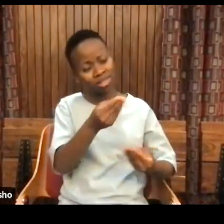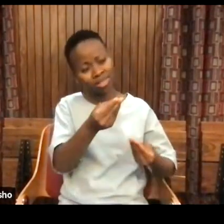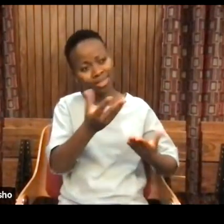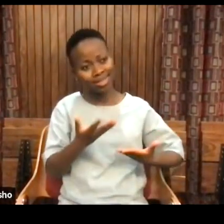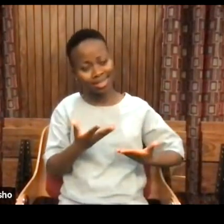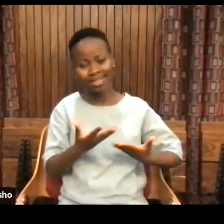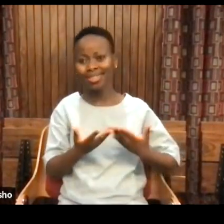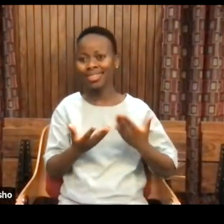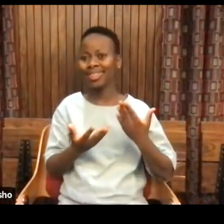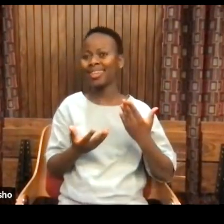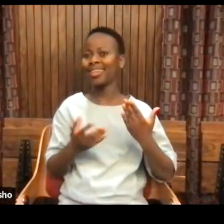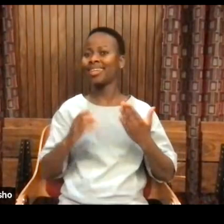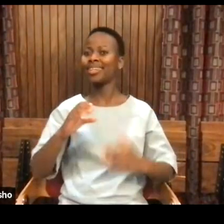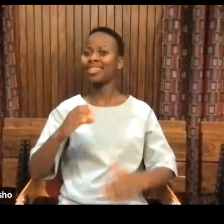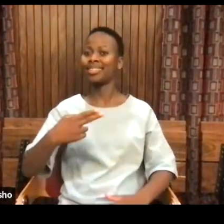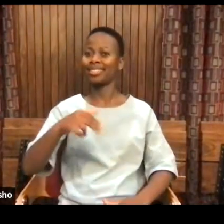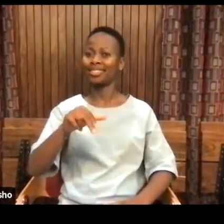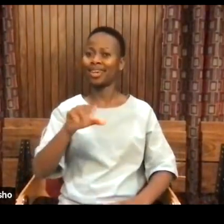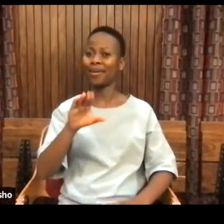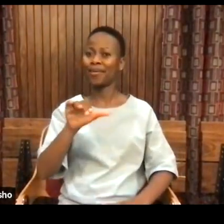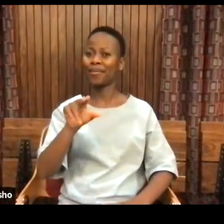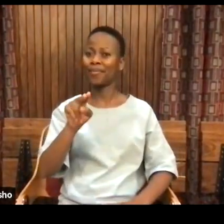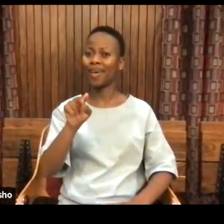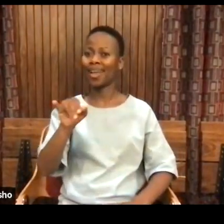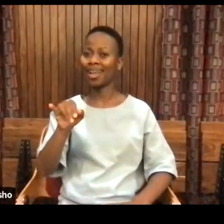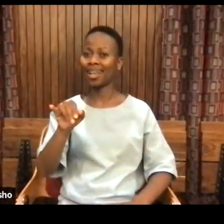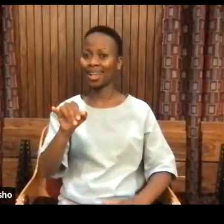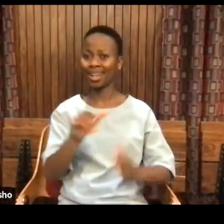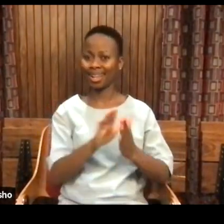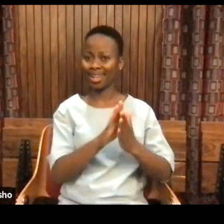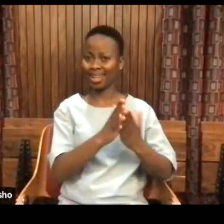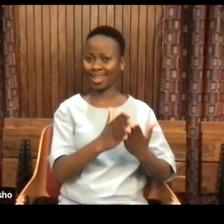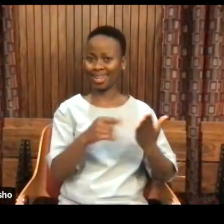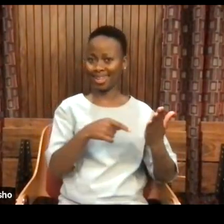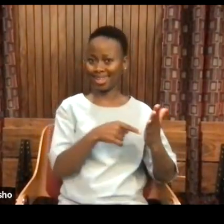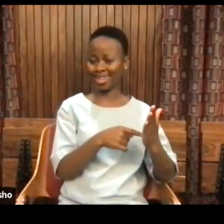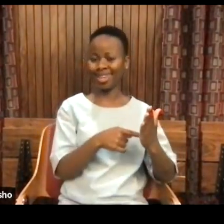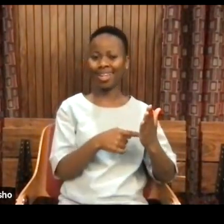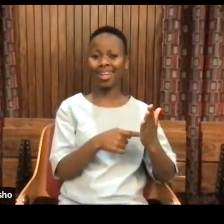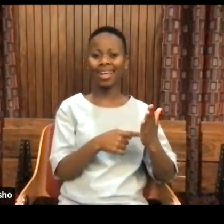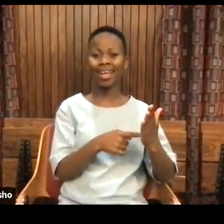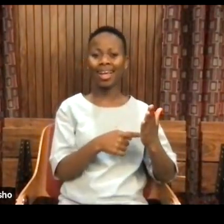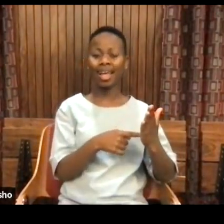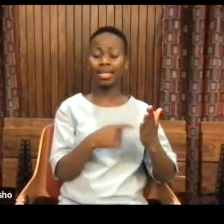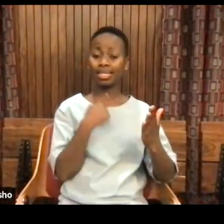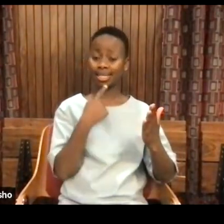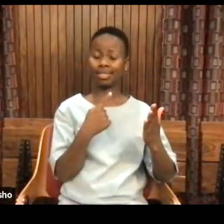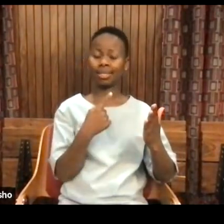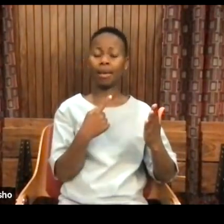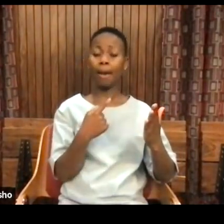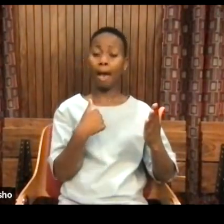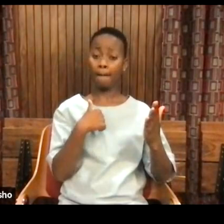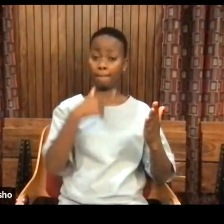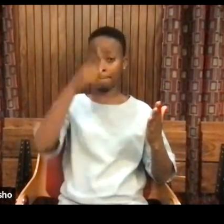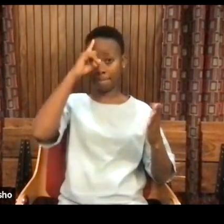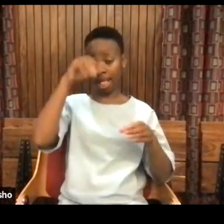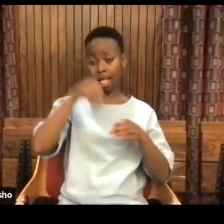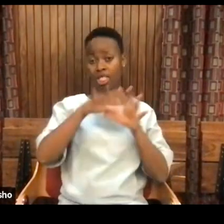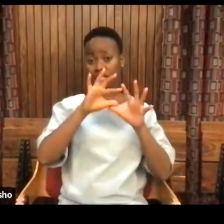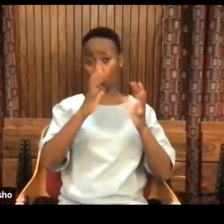Professor Chabani Manganie, I think in a chapter called Nausea in the book, Being Black in the World, talks about this.